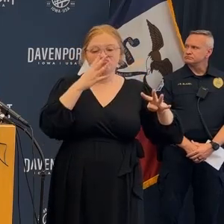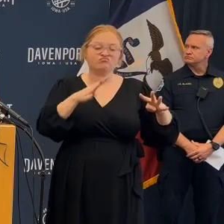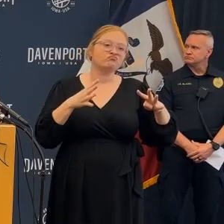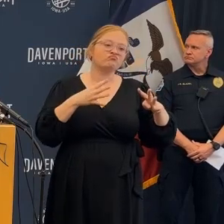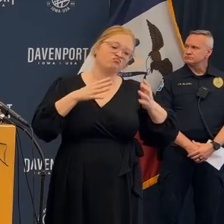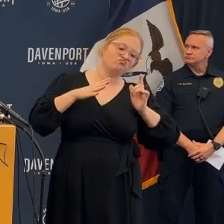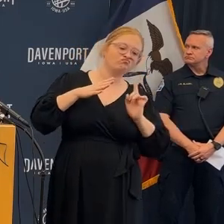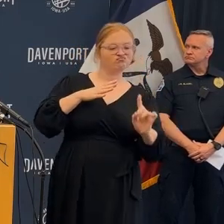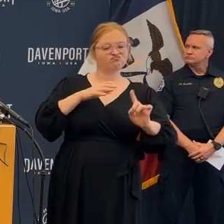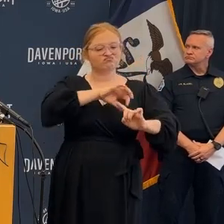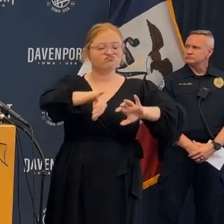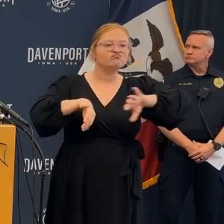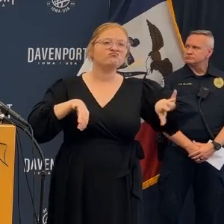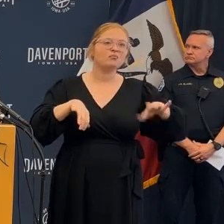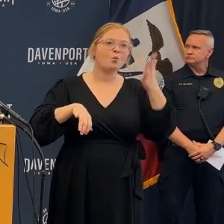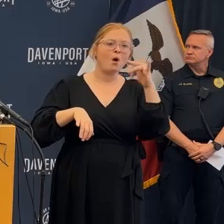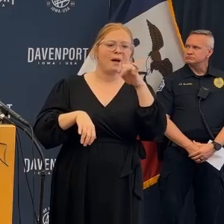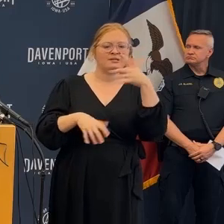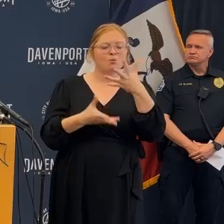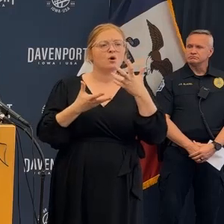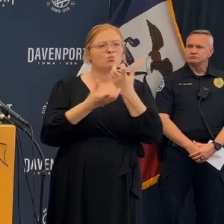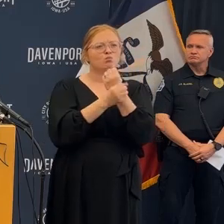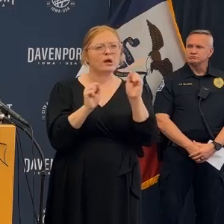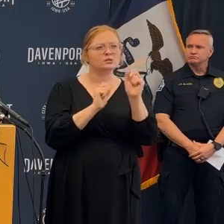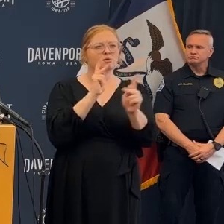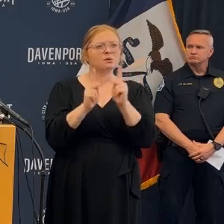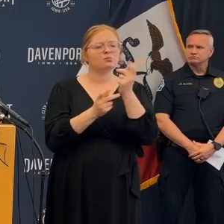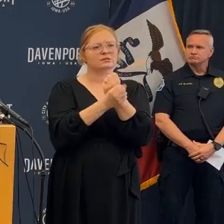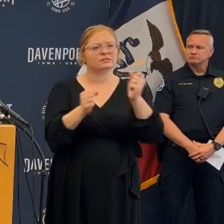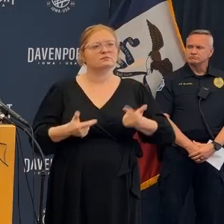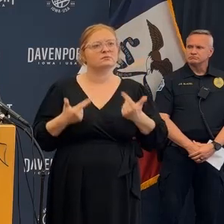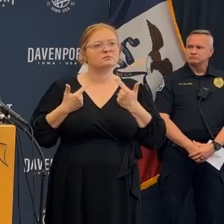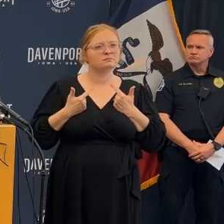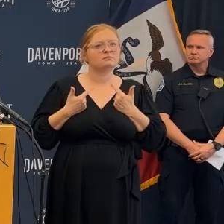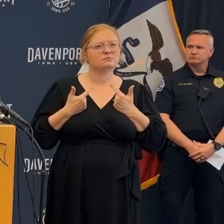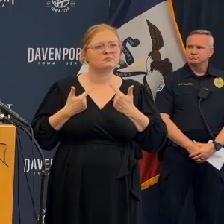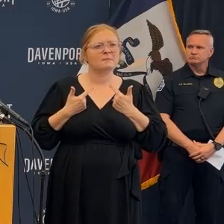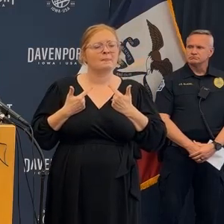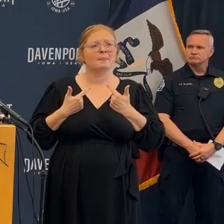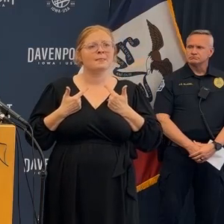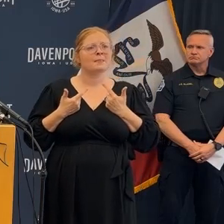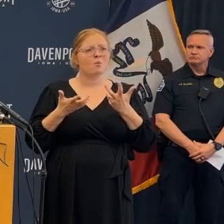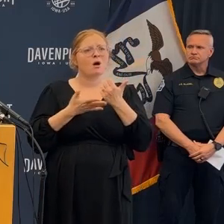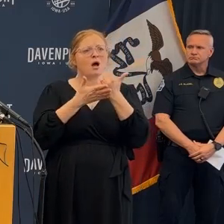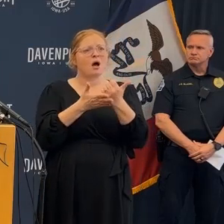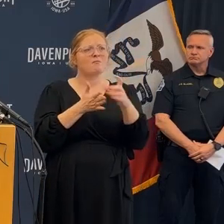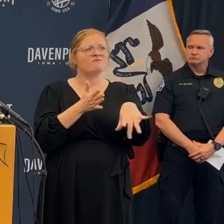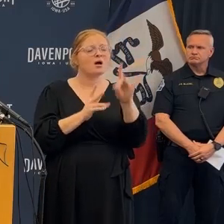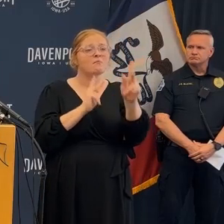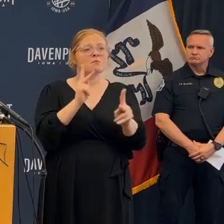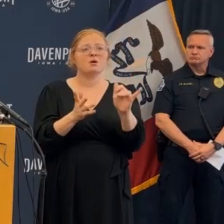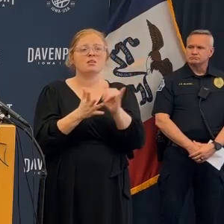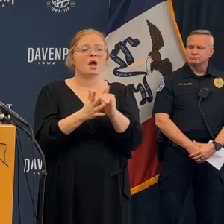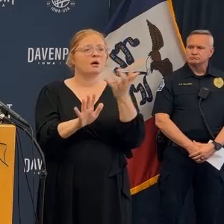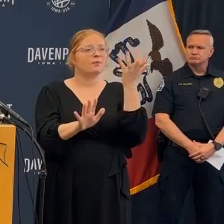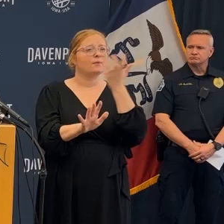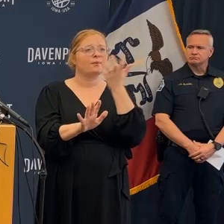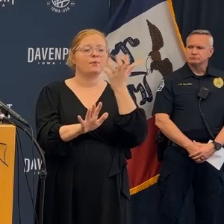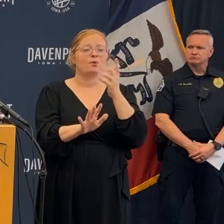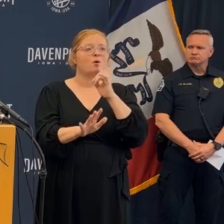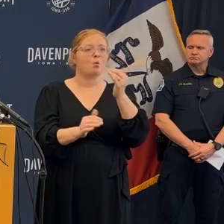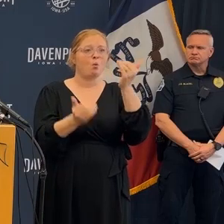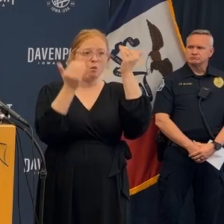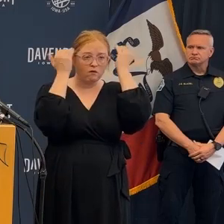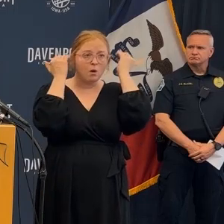immediately after this thing collapsed irrespective of their own safety irrespective of what might or might not